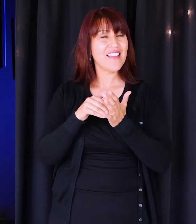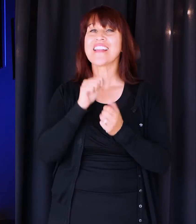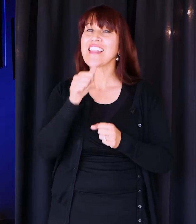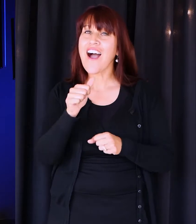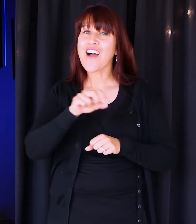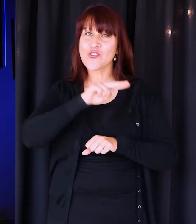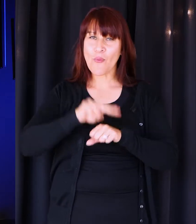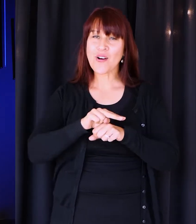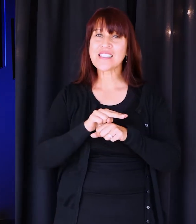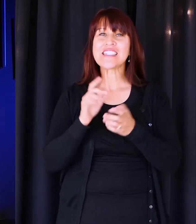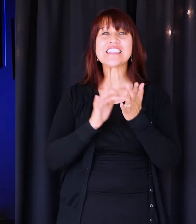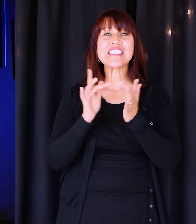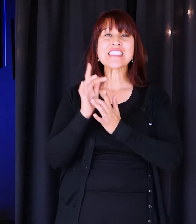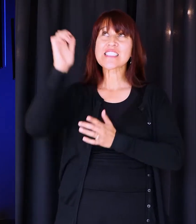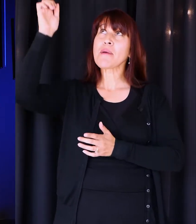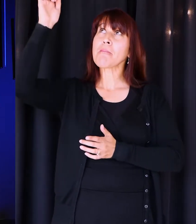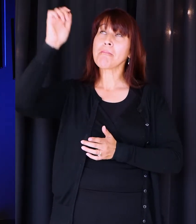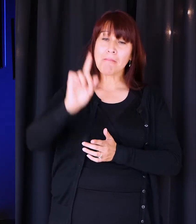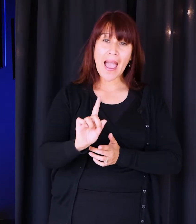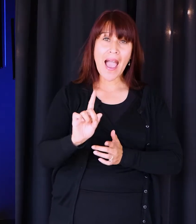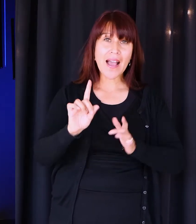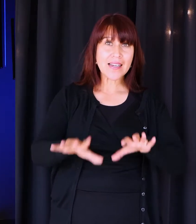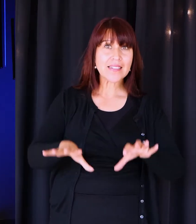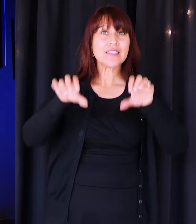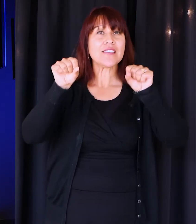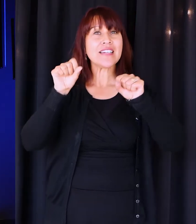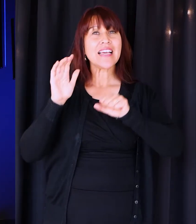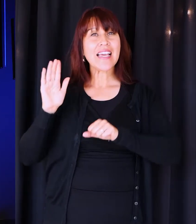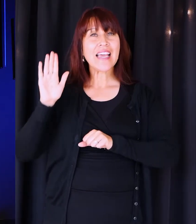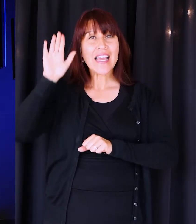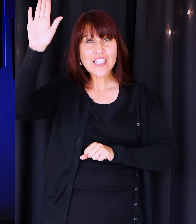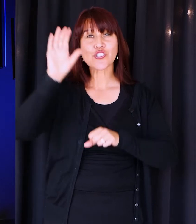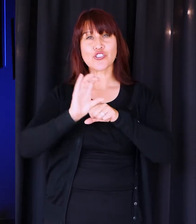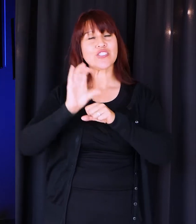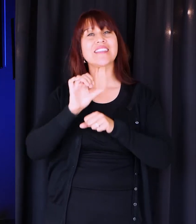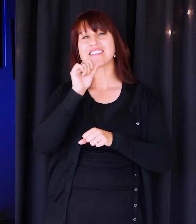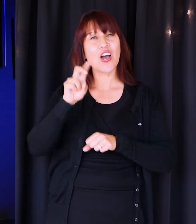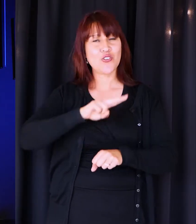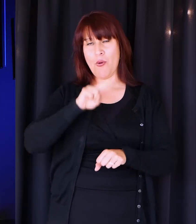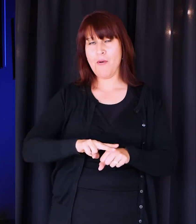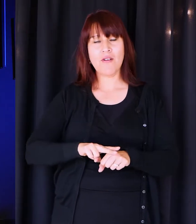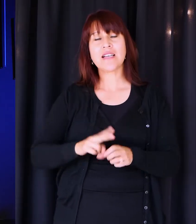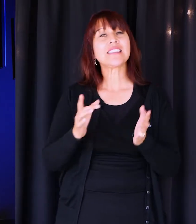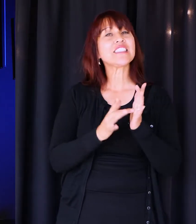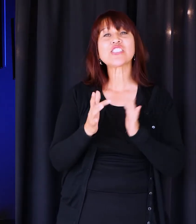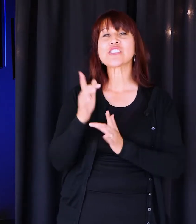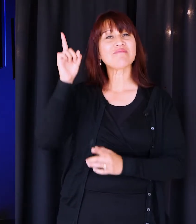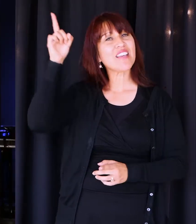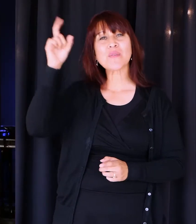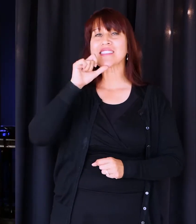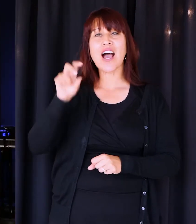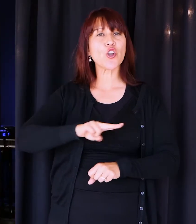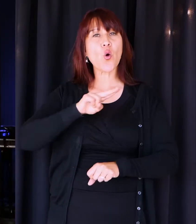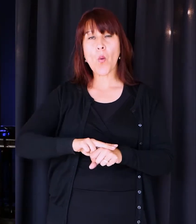is coming back for his church. Not normal. I mean, we could go on and on. Jesus was not normal.